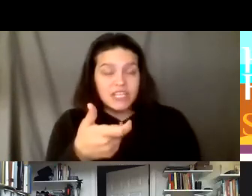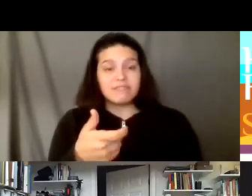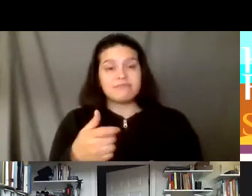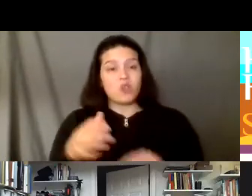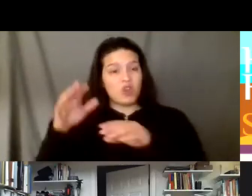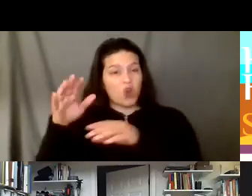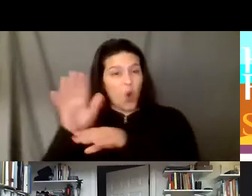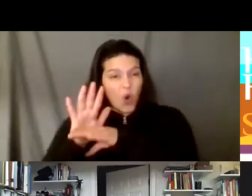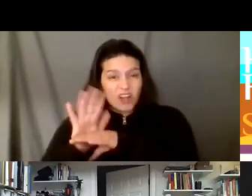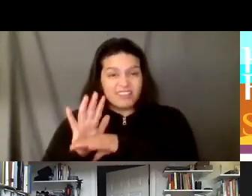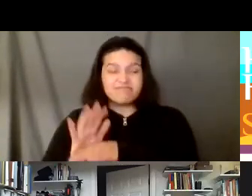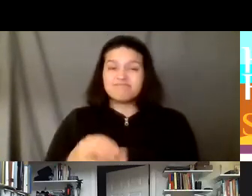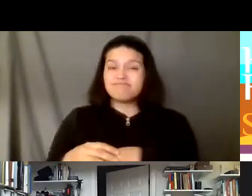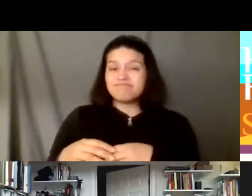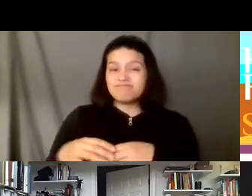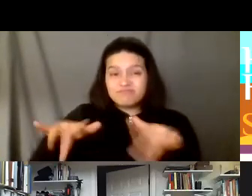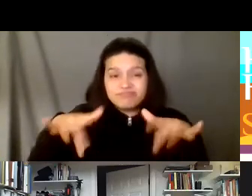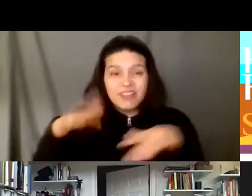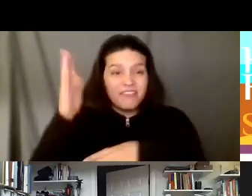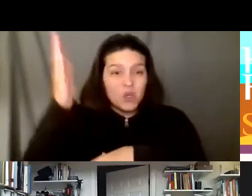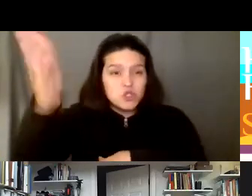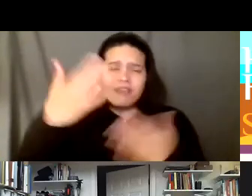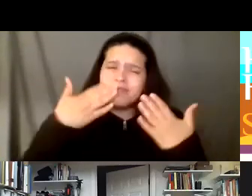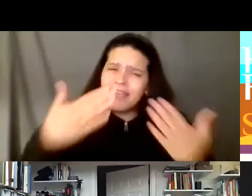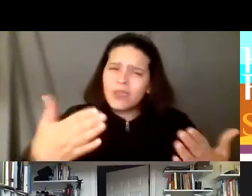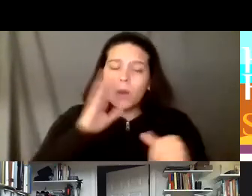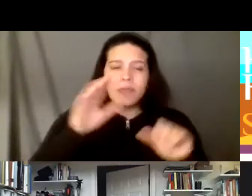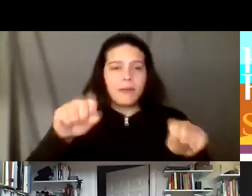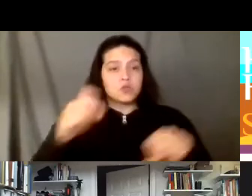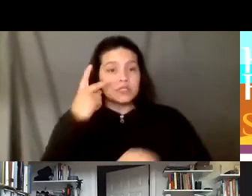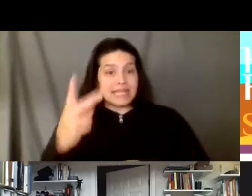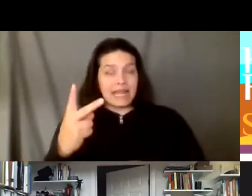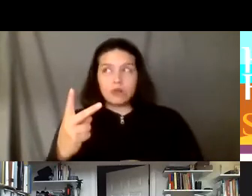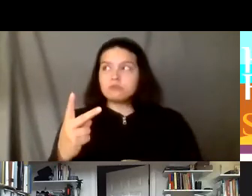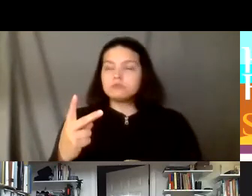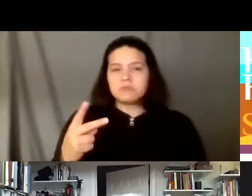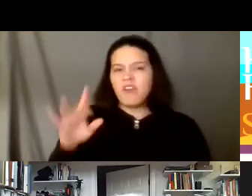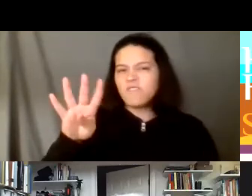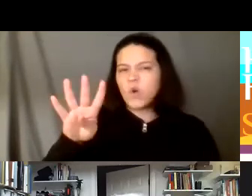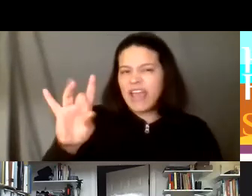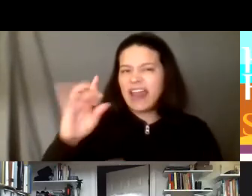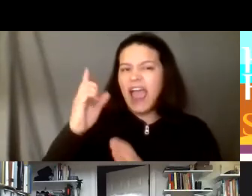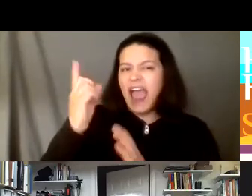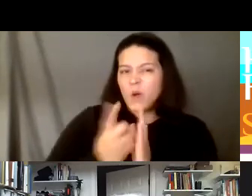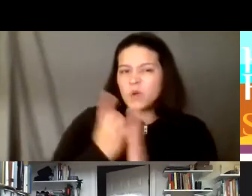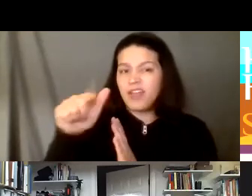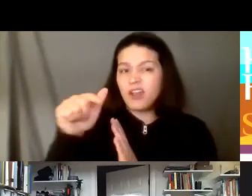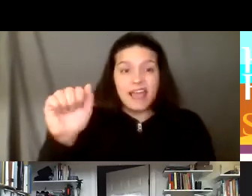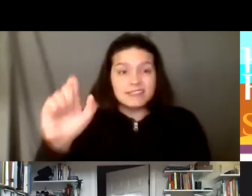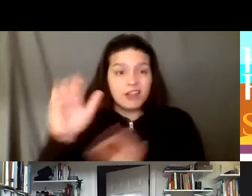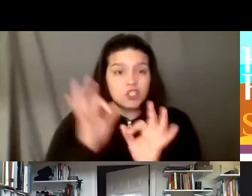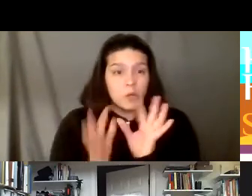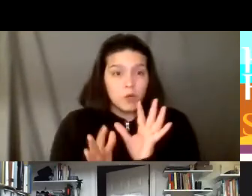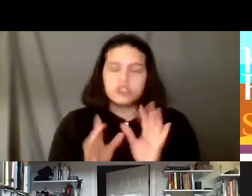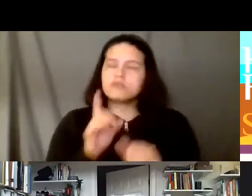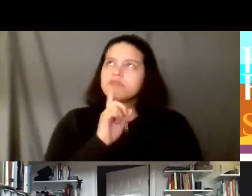48 hours you will be able to see this uh video on our website asl interpreters wow you're raising